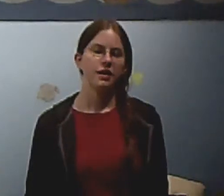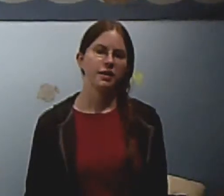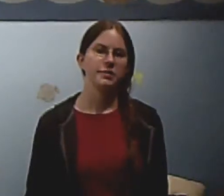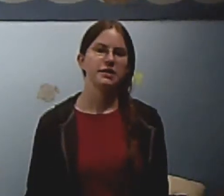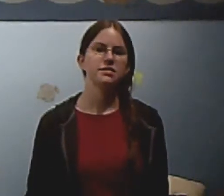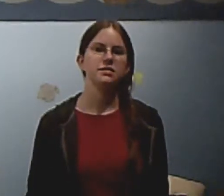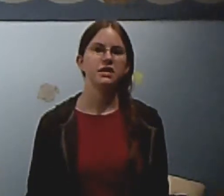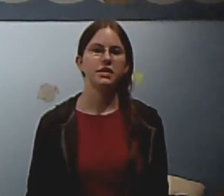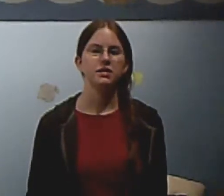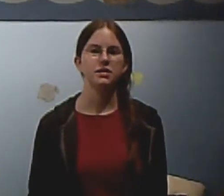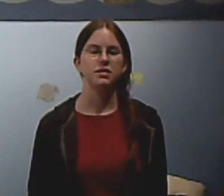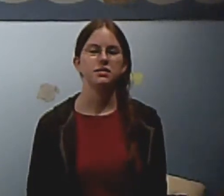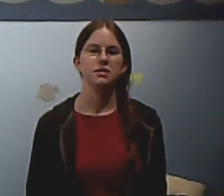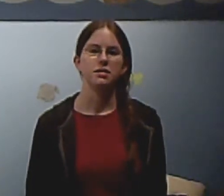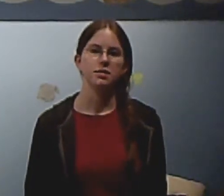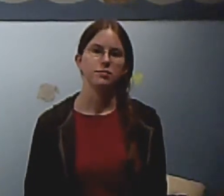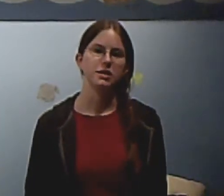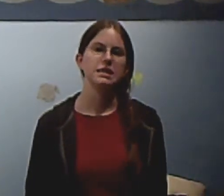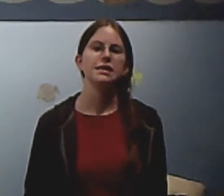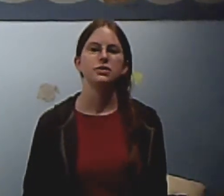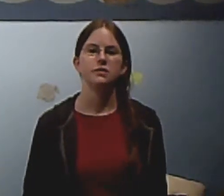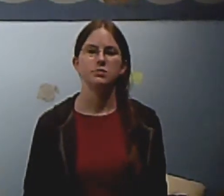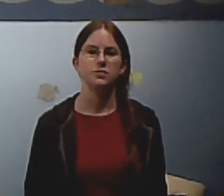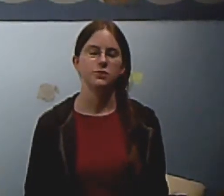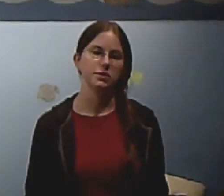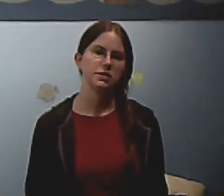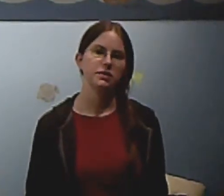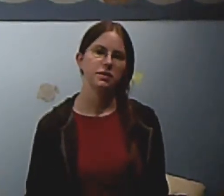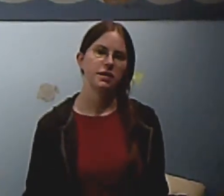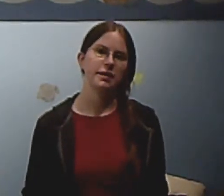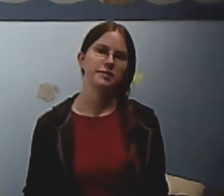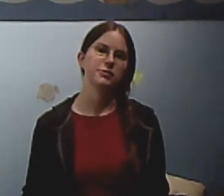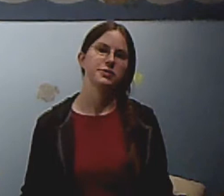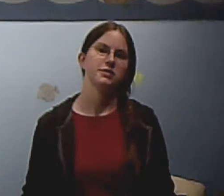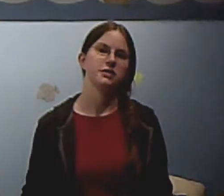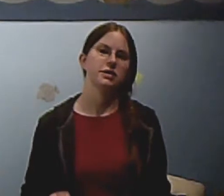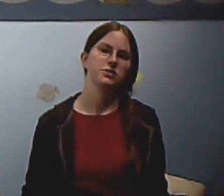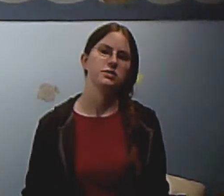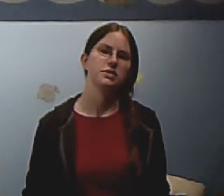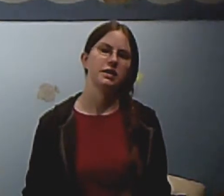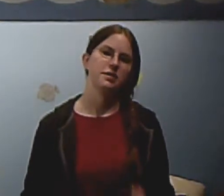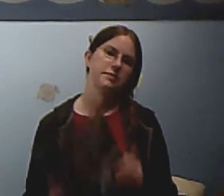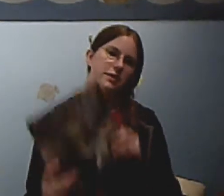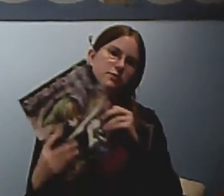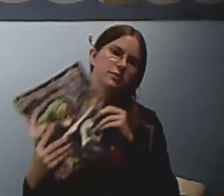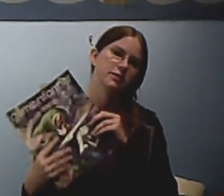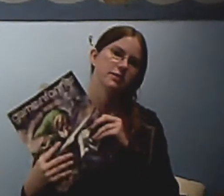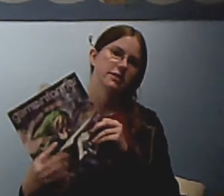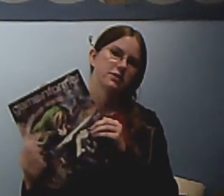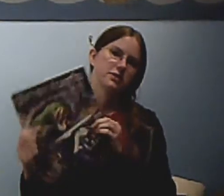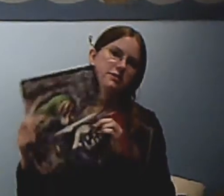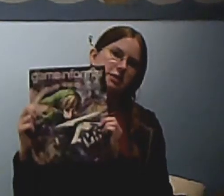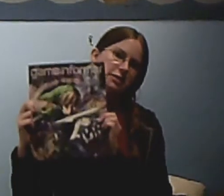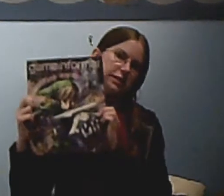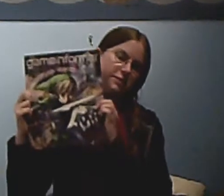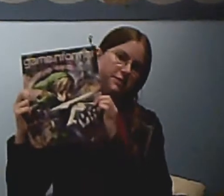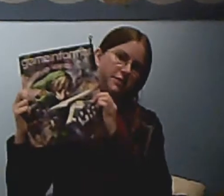Hey Bex, today is Monday, November 14th, and I'm going to talk to you today about The Legend of Zelda games.